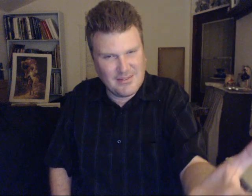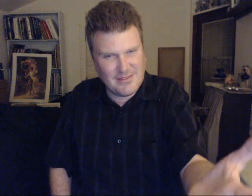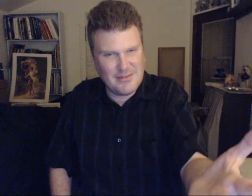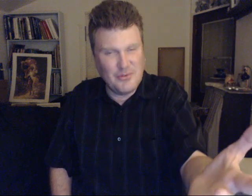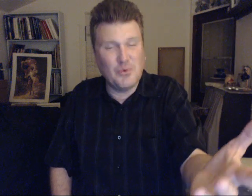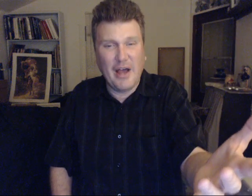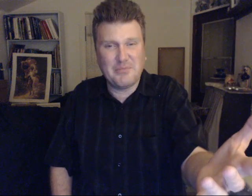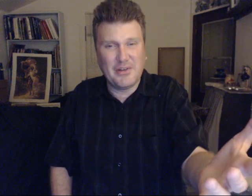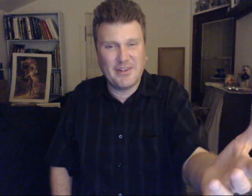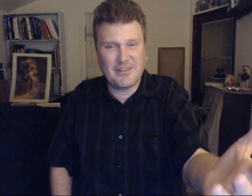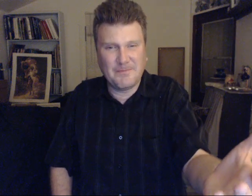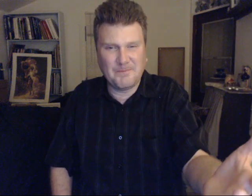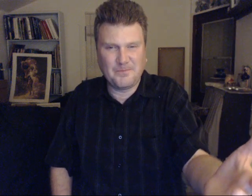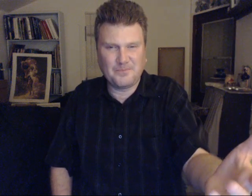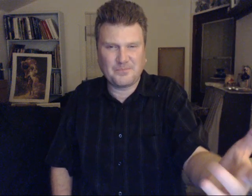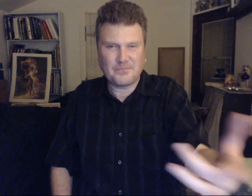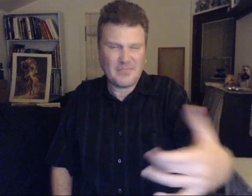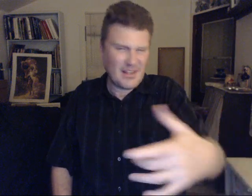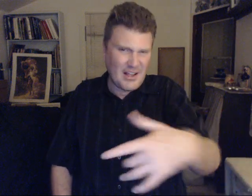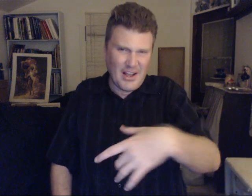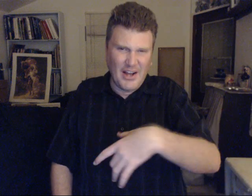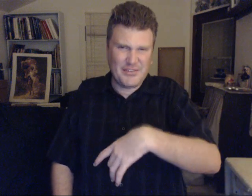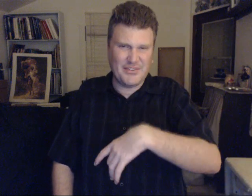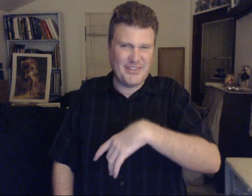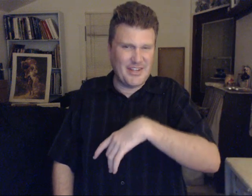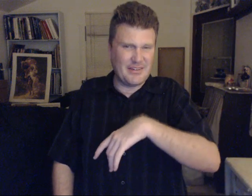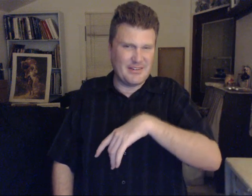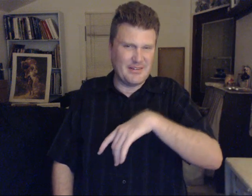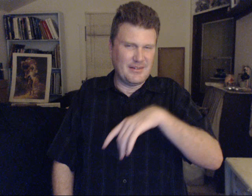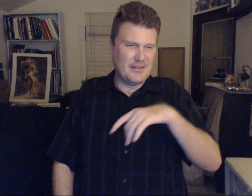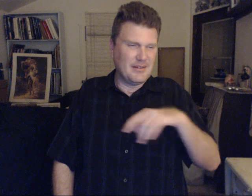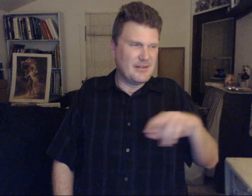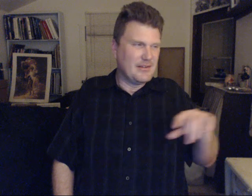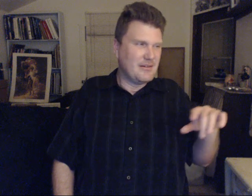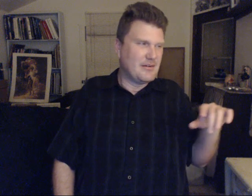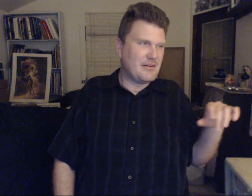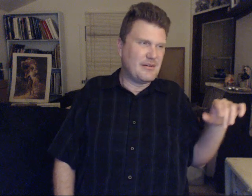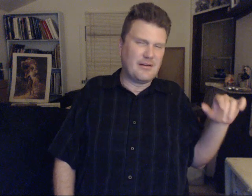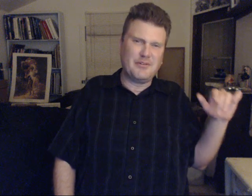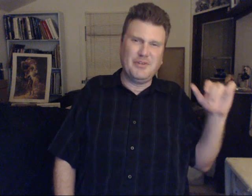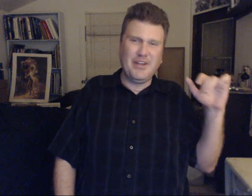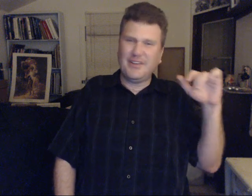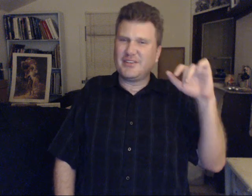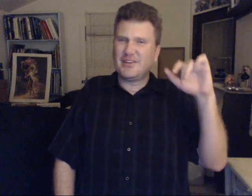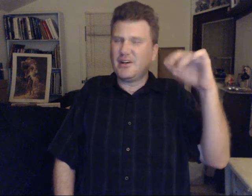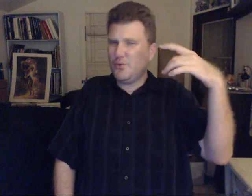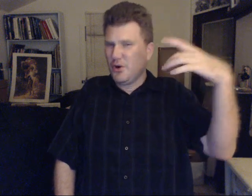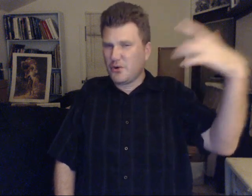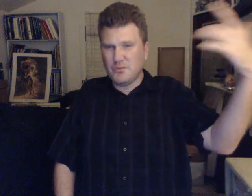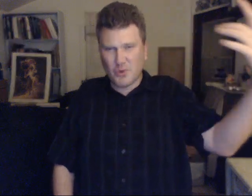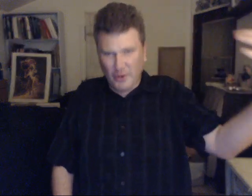You have been. I should say. But yes. We are humanoid.